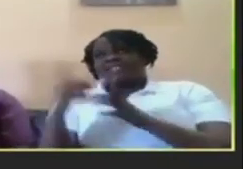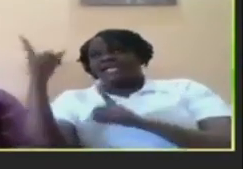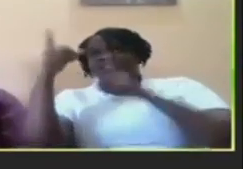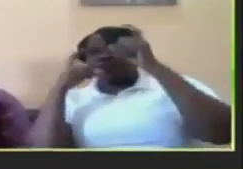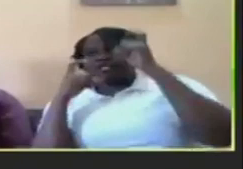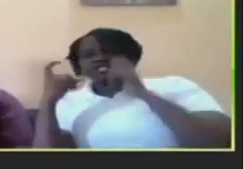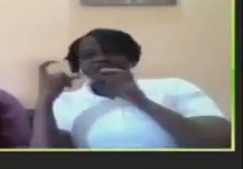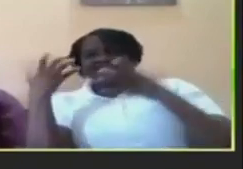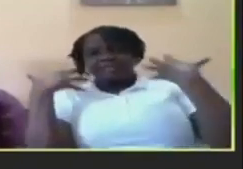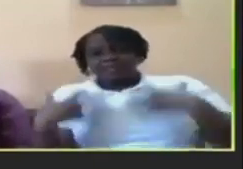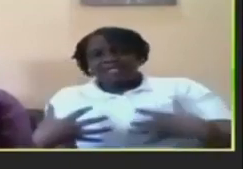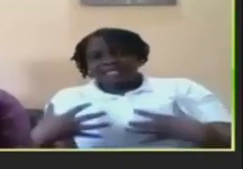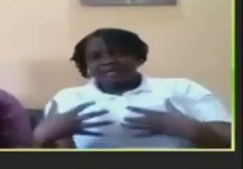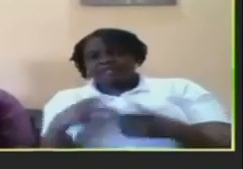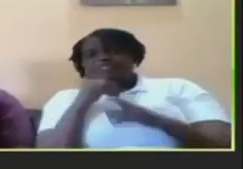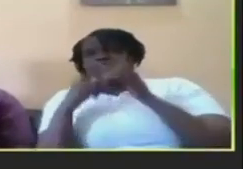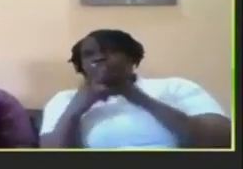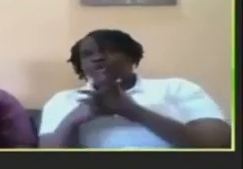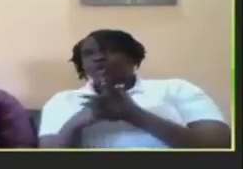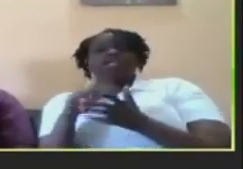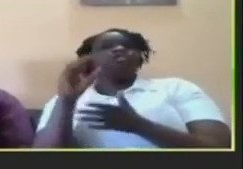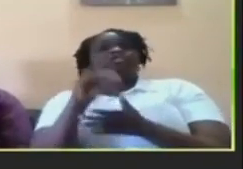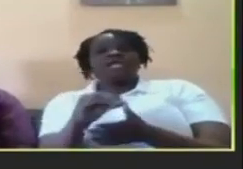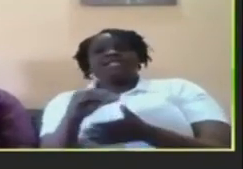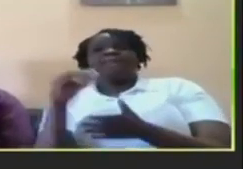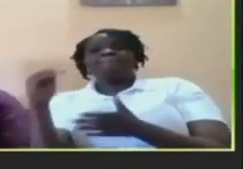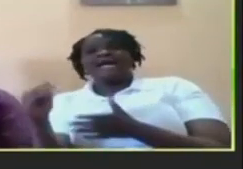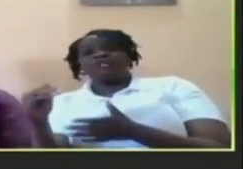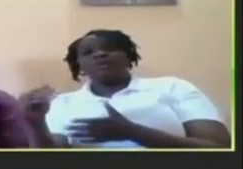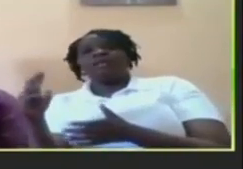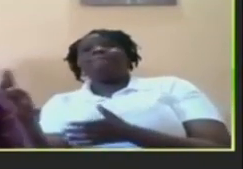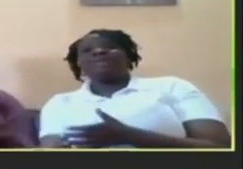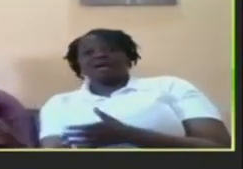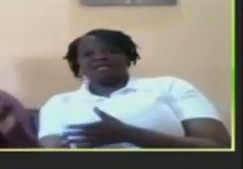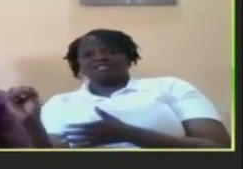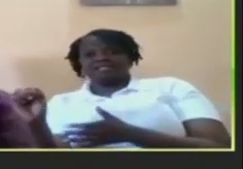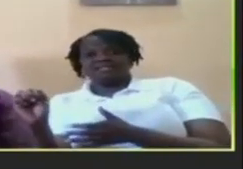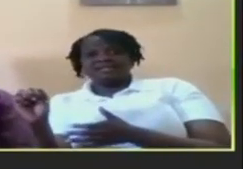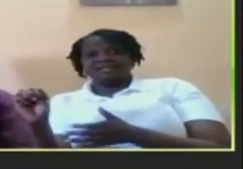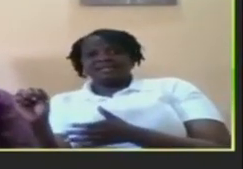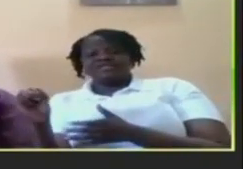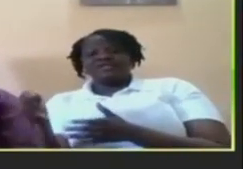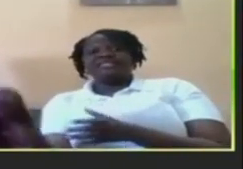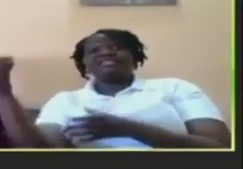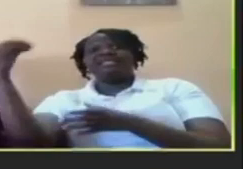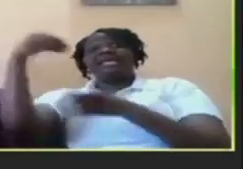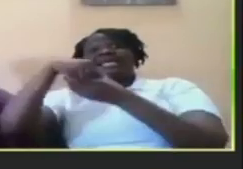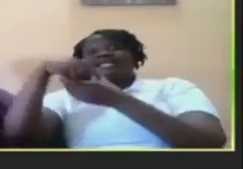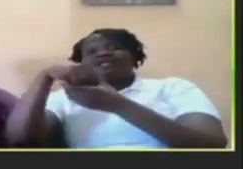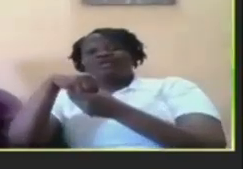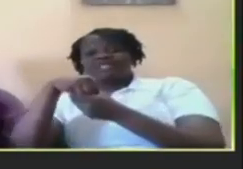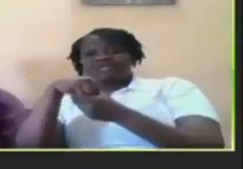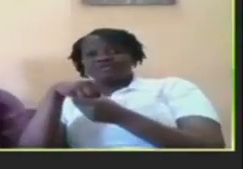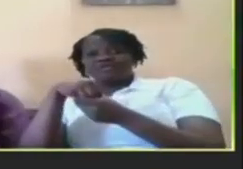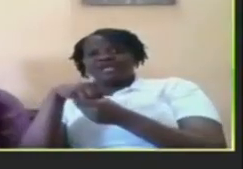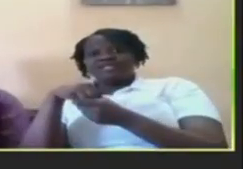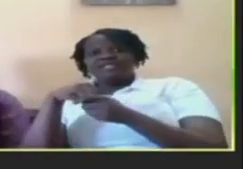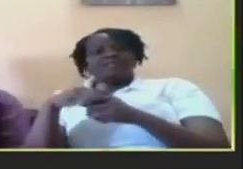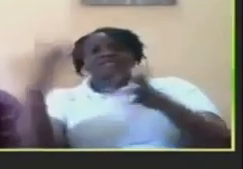expressions and the body language is what you call non-manual markers so it is inclusive so for